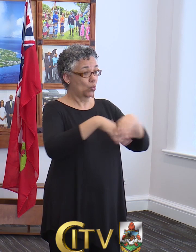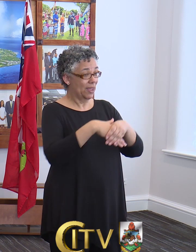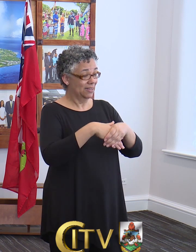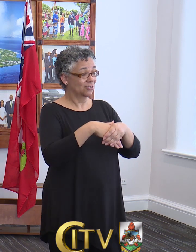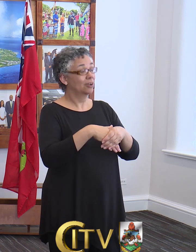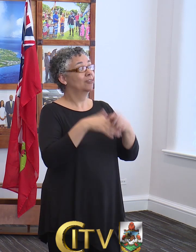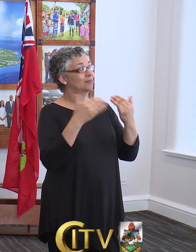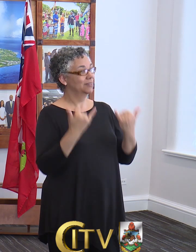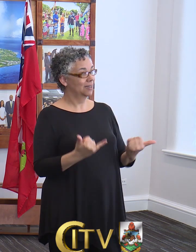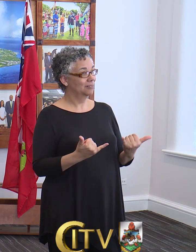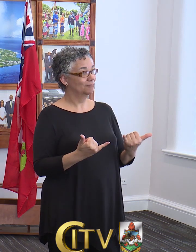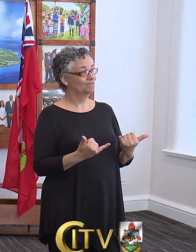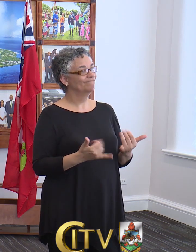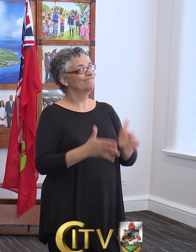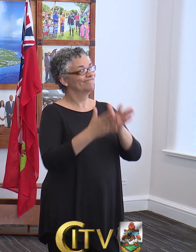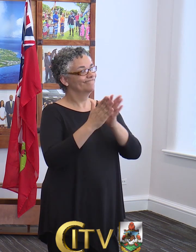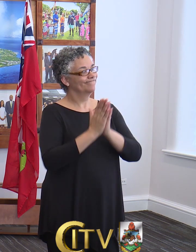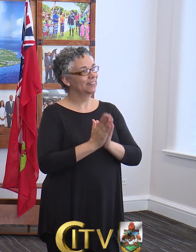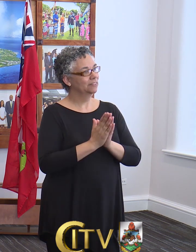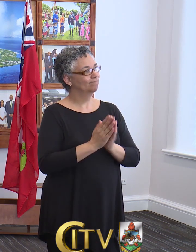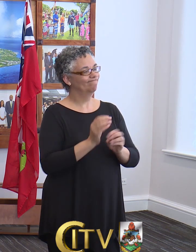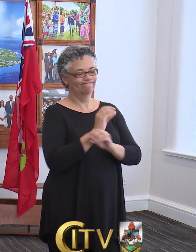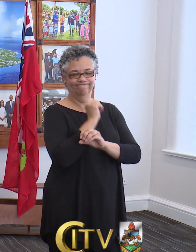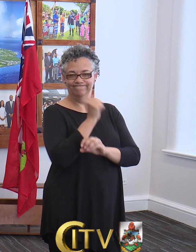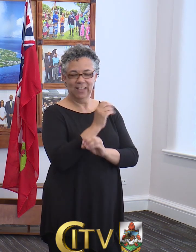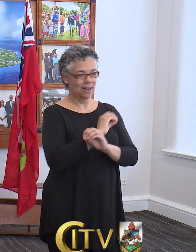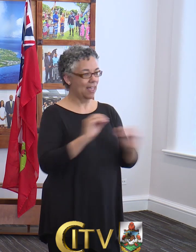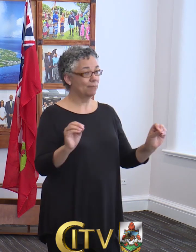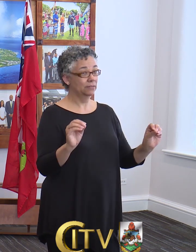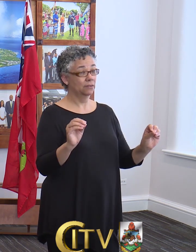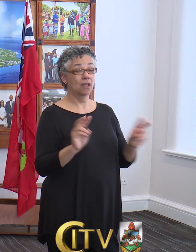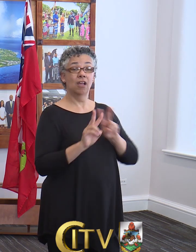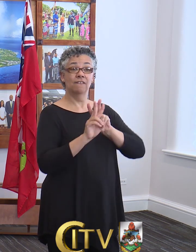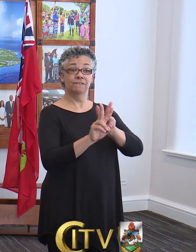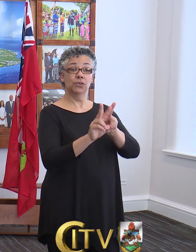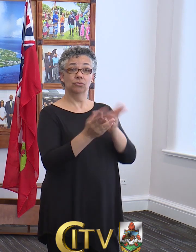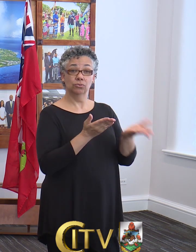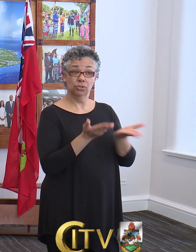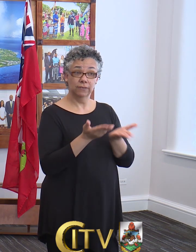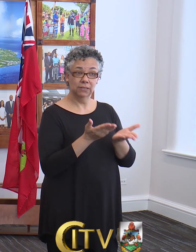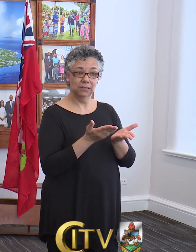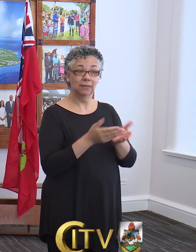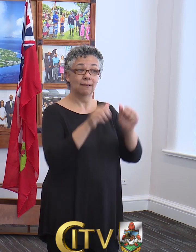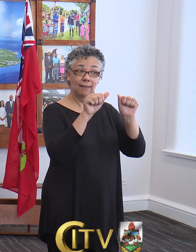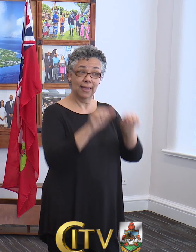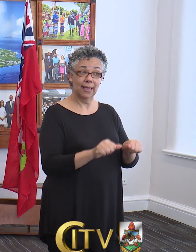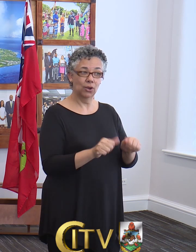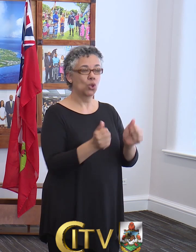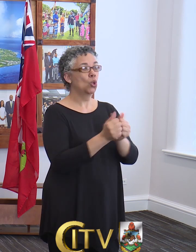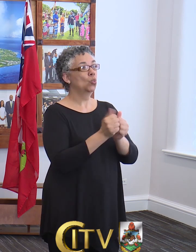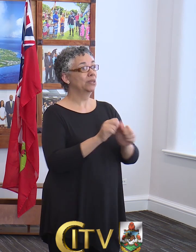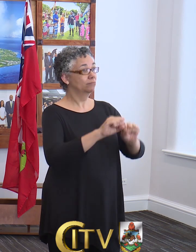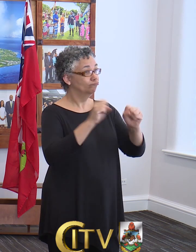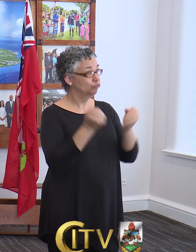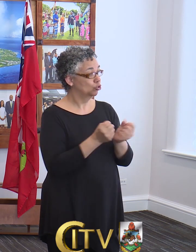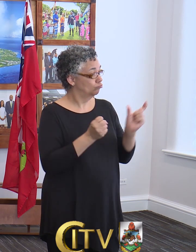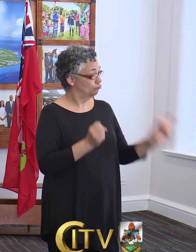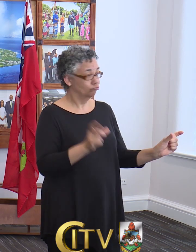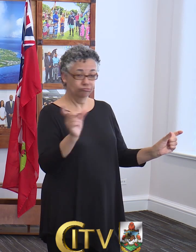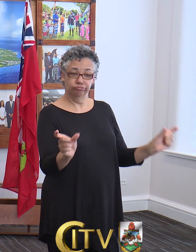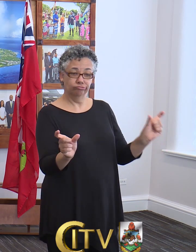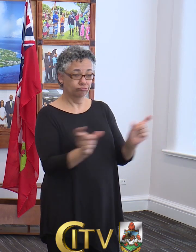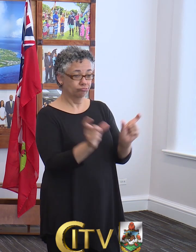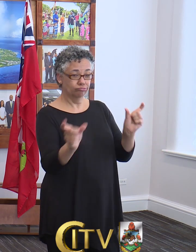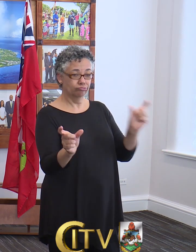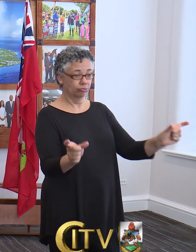this point in time will be asked to not take place. And funeral services are allowed with social distancing. However, it will be